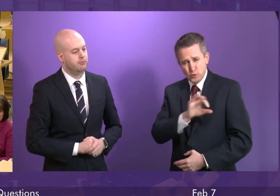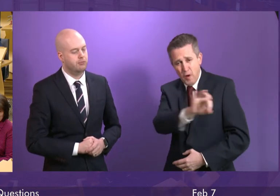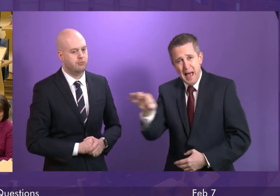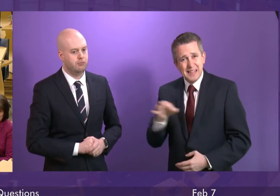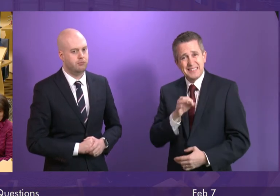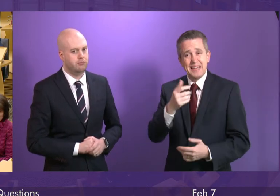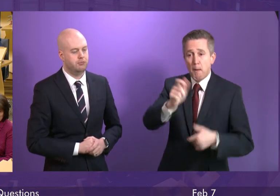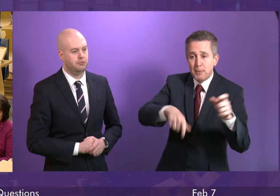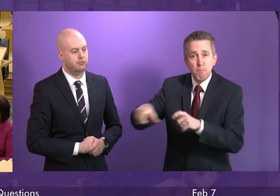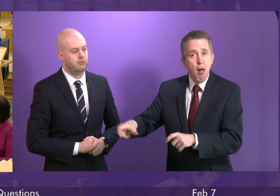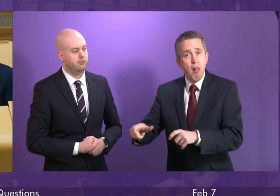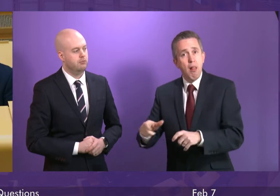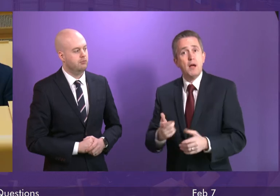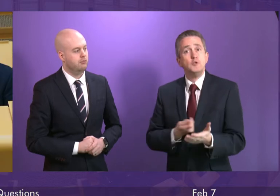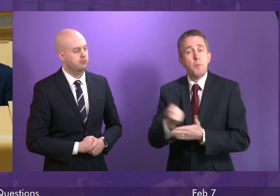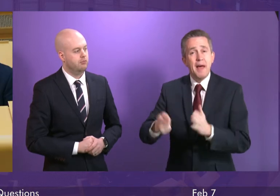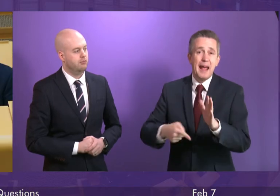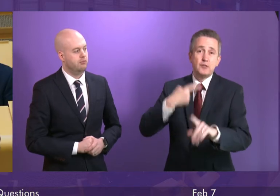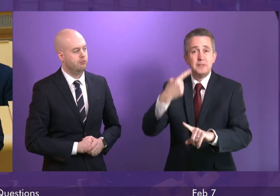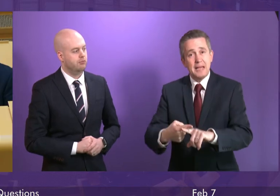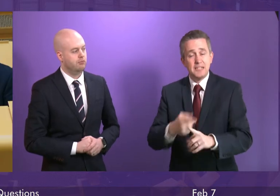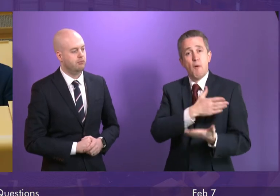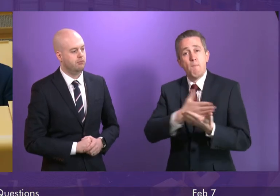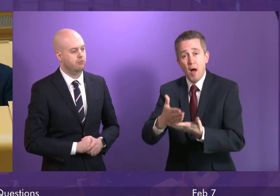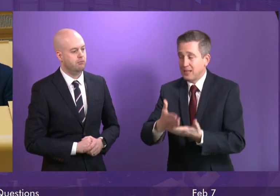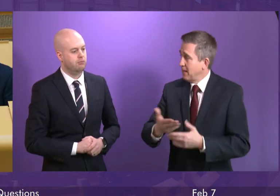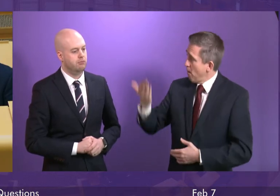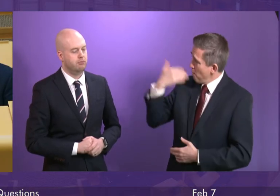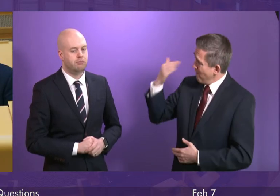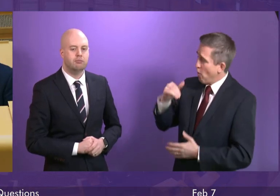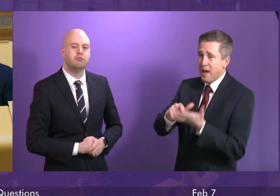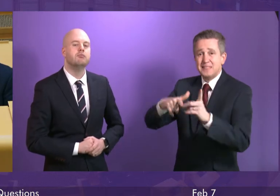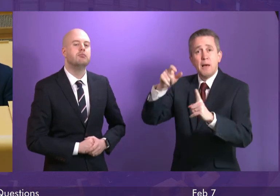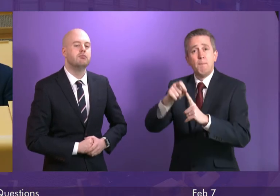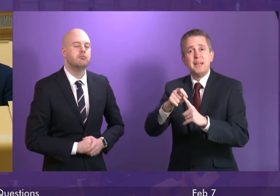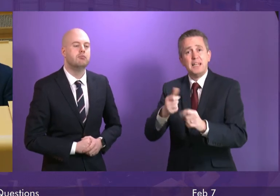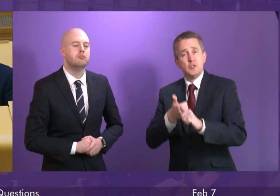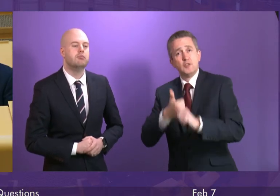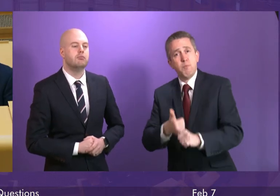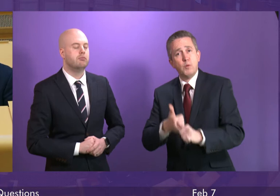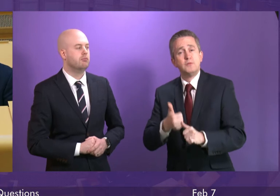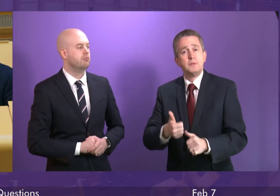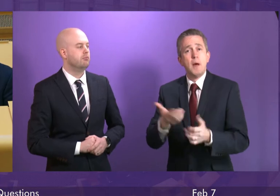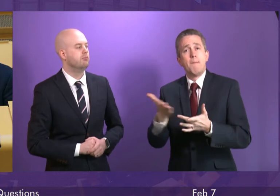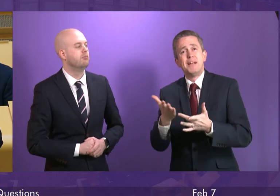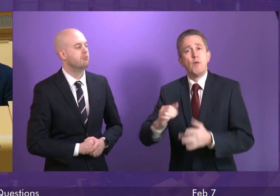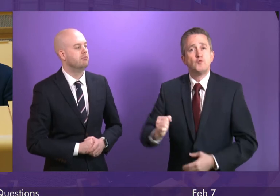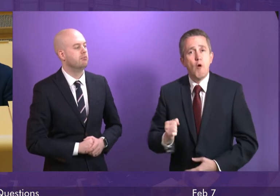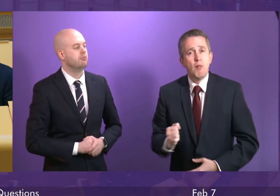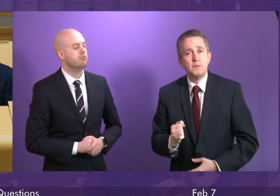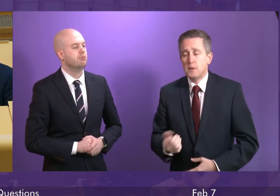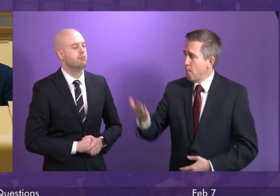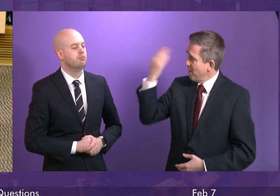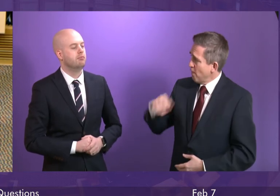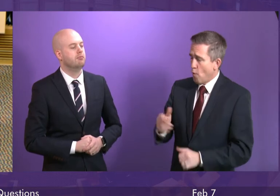charged for driving to work when once as the champion of middle Scotland, the gnat you could trust, he claimed to be the